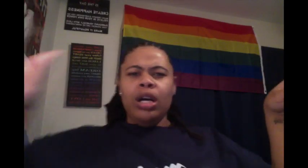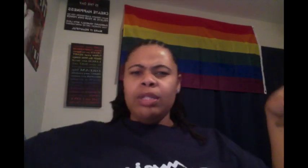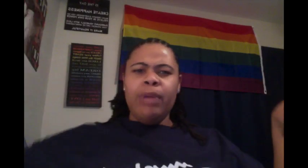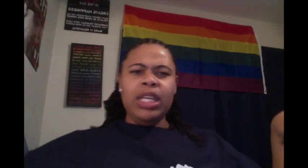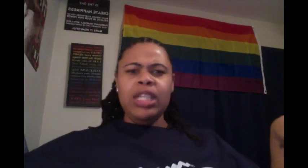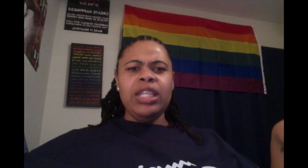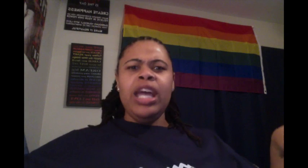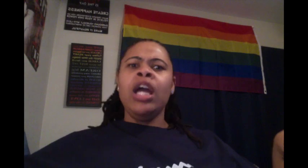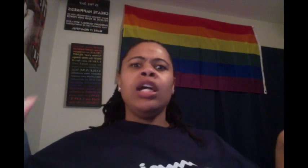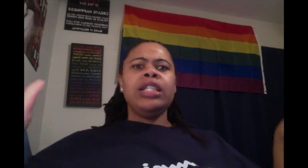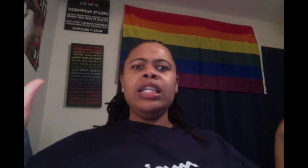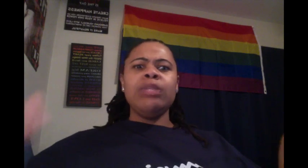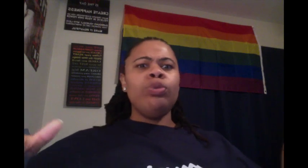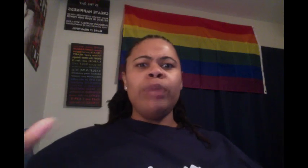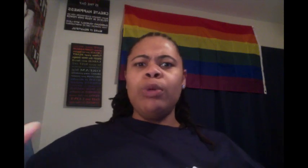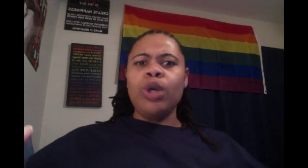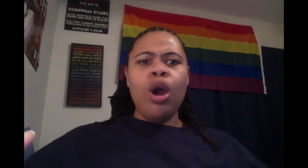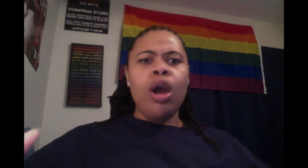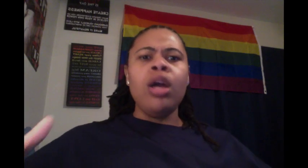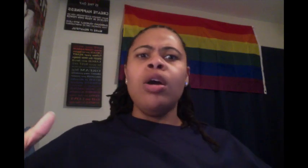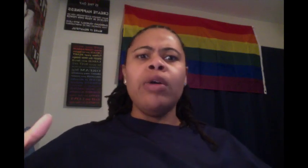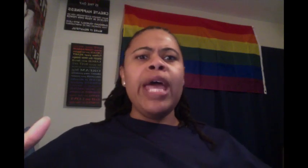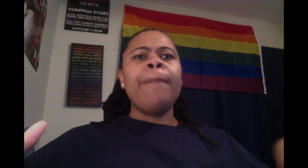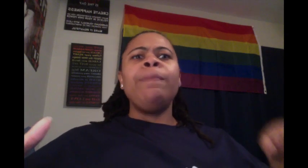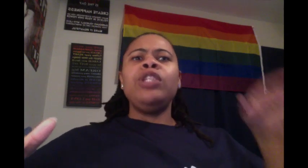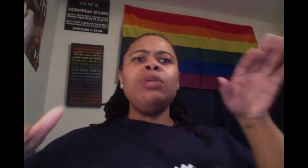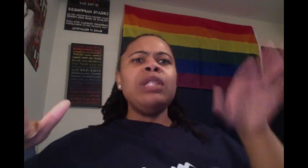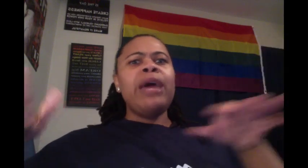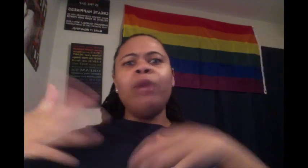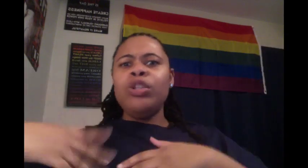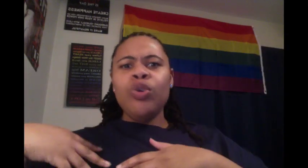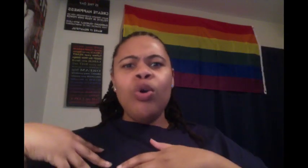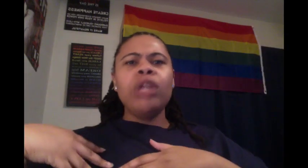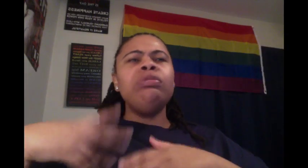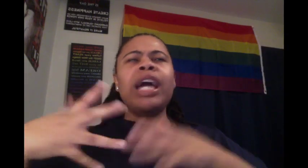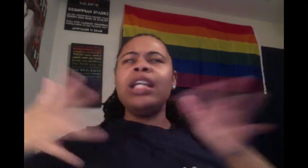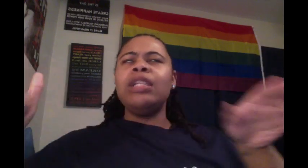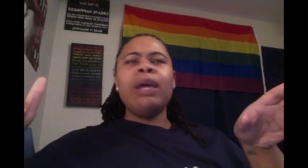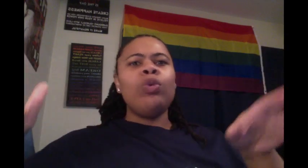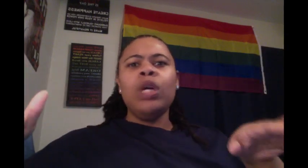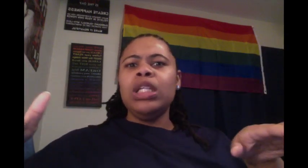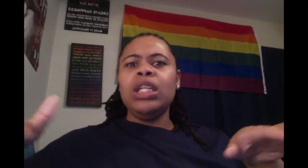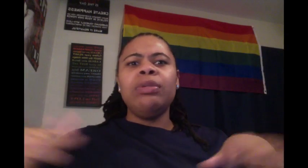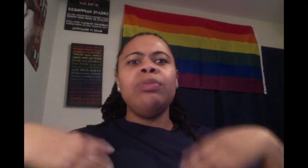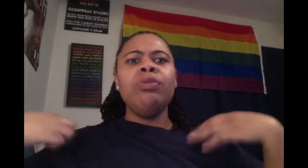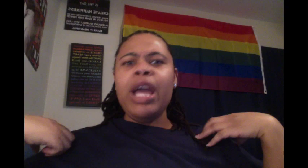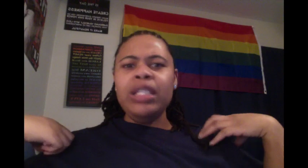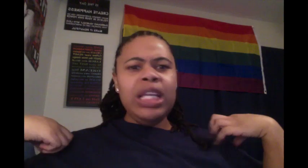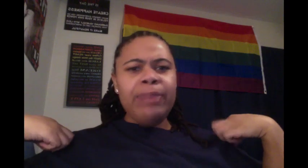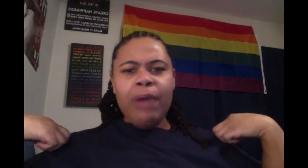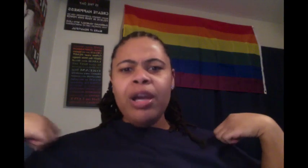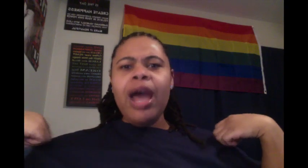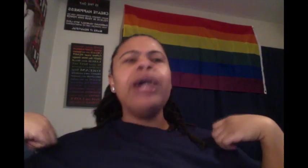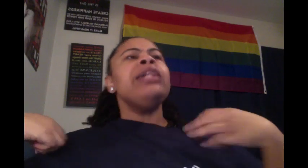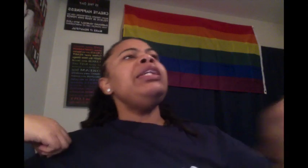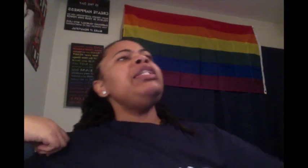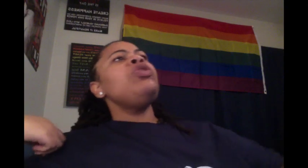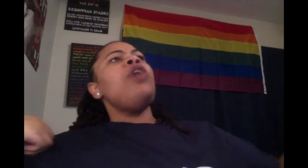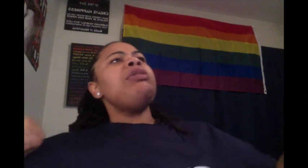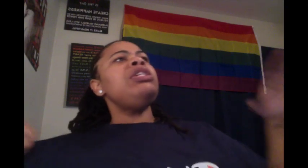spare keys at, because I need to move Barry's car, okay? She was like, where you going? He was like, I need to make a run or something. But why you need Barry's car? Listen, girl, I just need